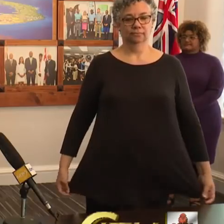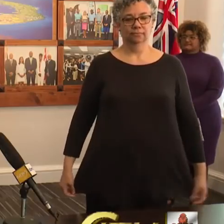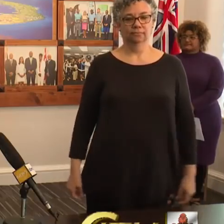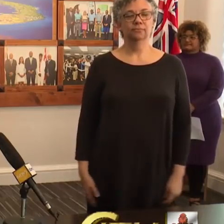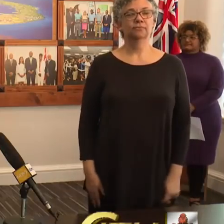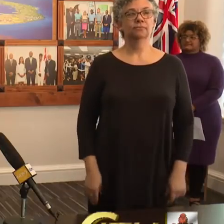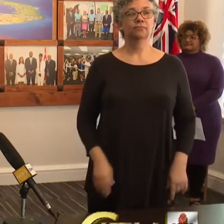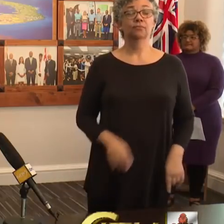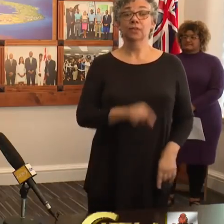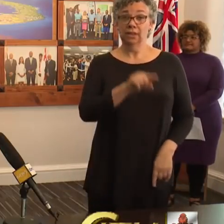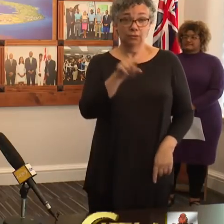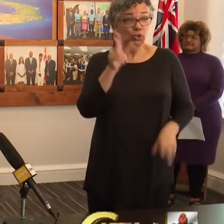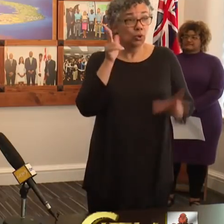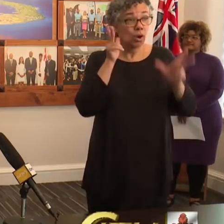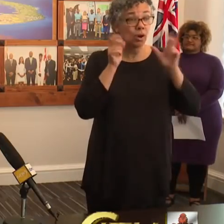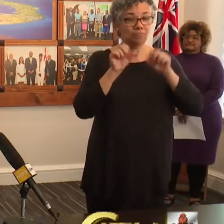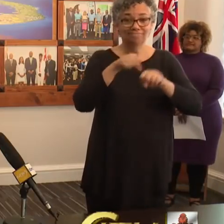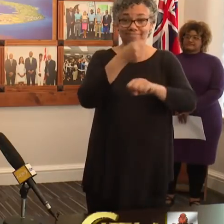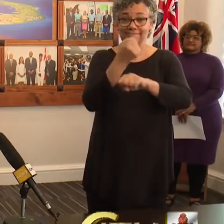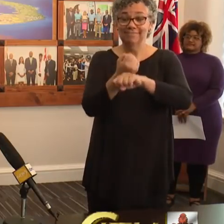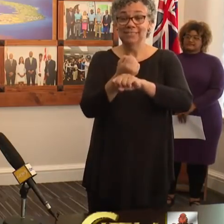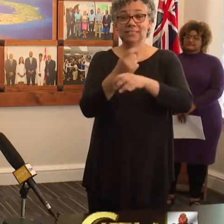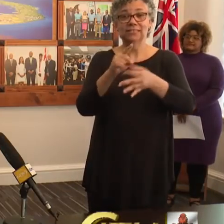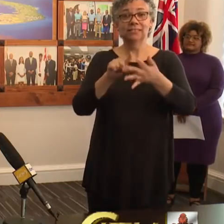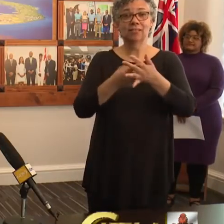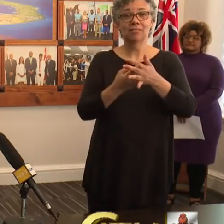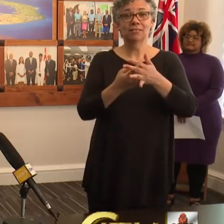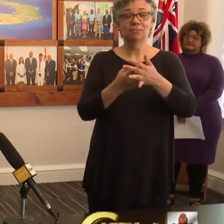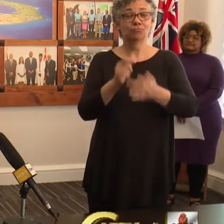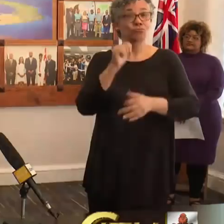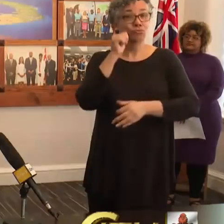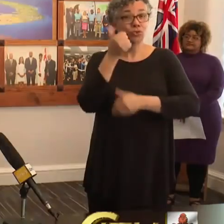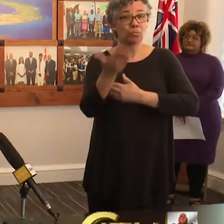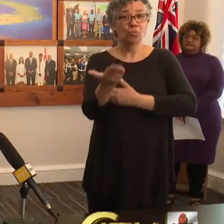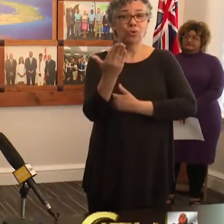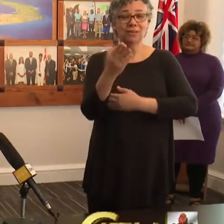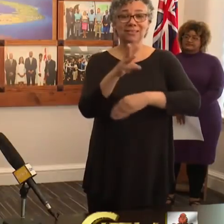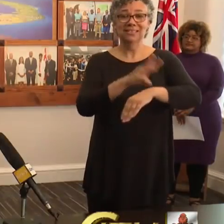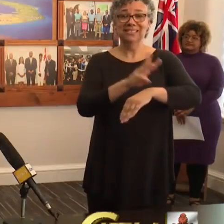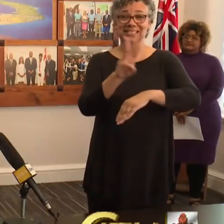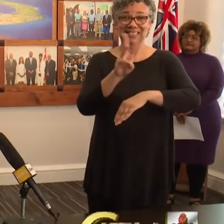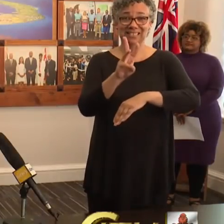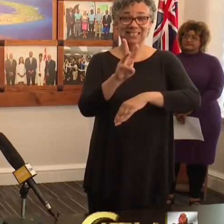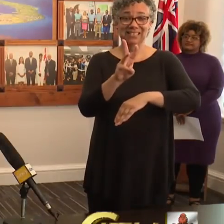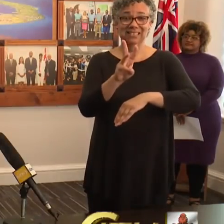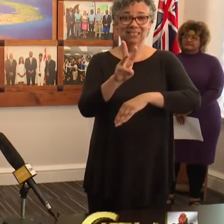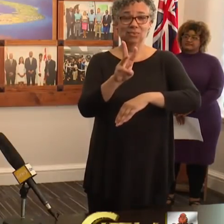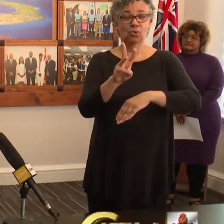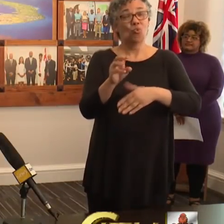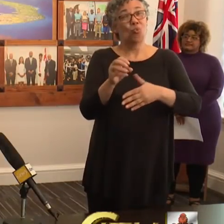As we've heard, the Shelter-in-Place commanded 6 a.m. tomorrow morning, ostensibly, after 8 p.m.